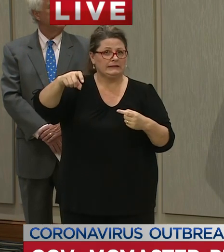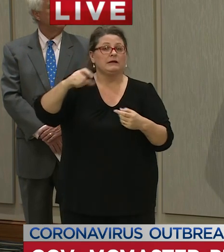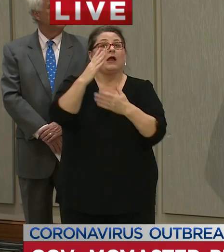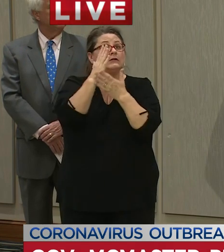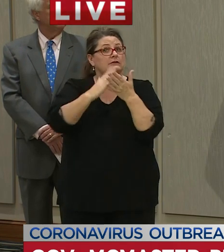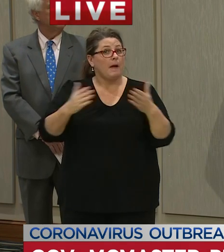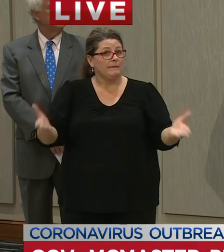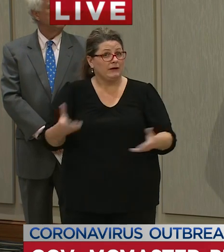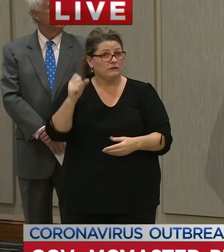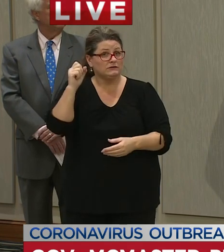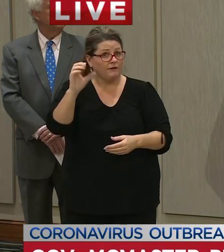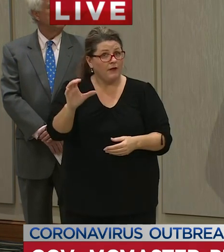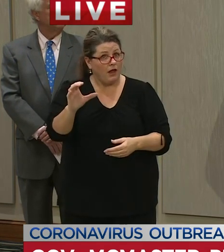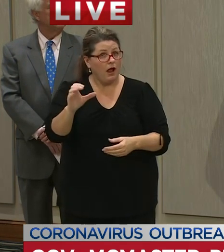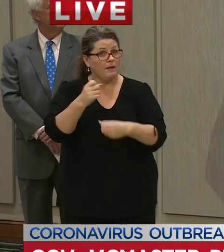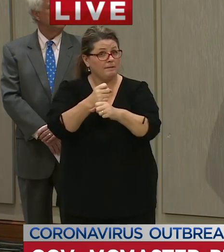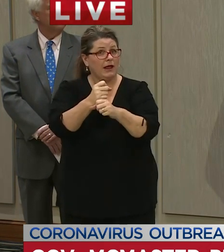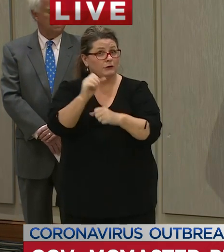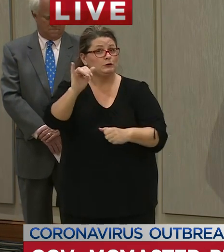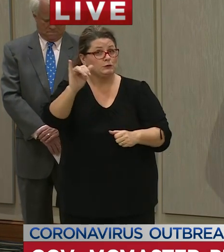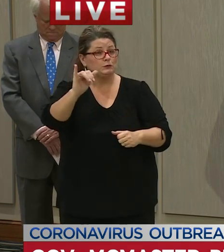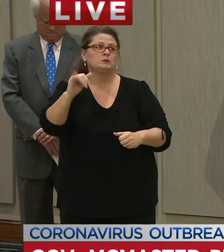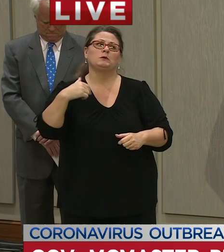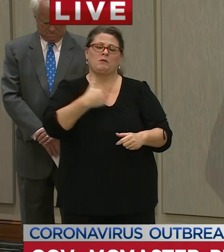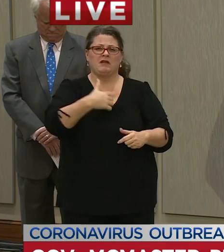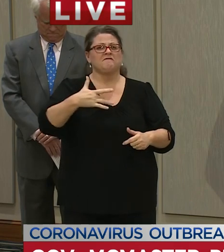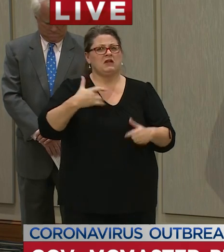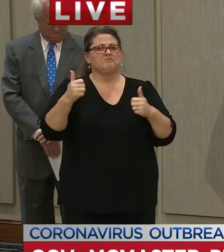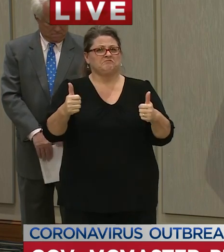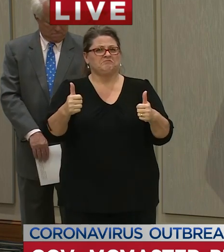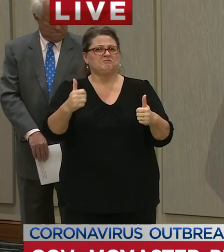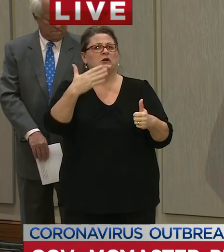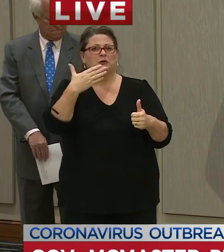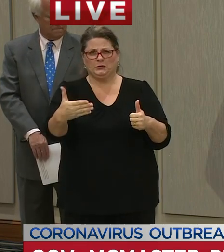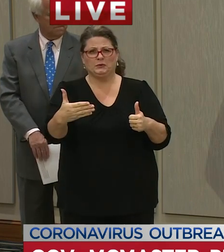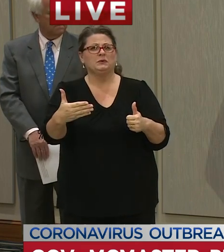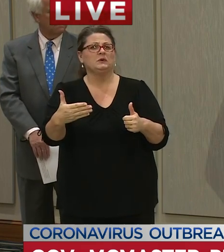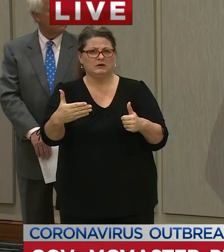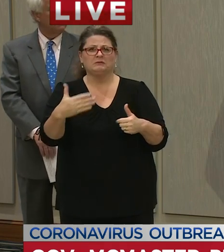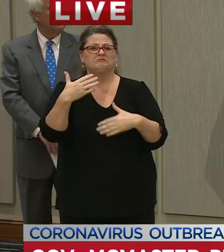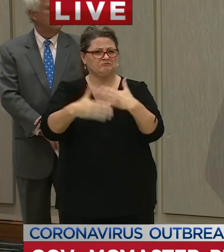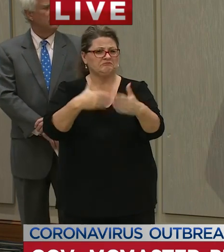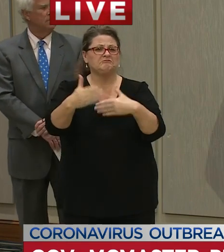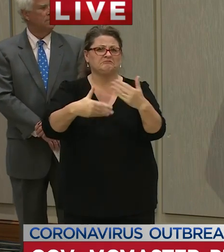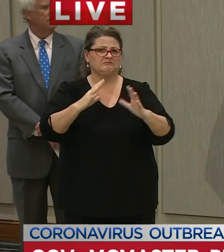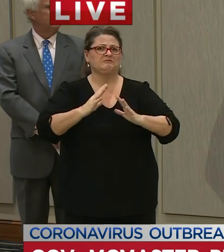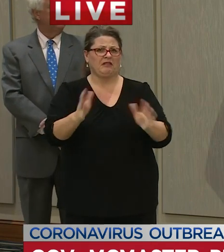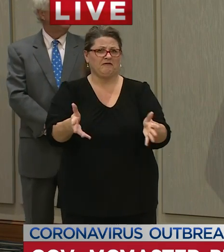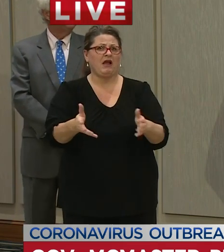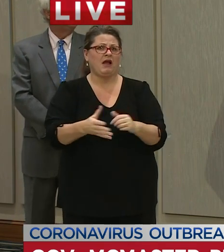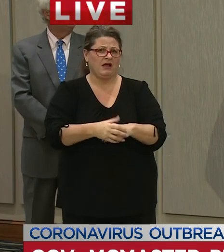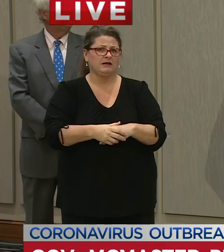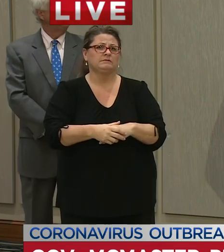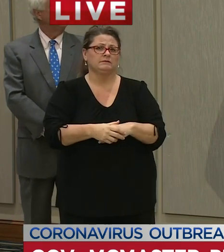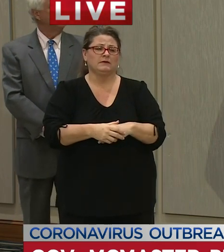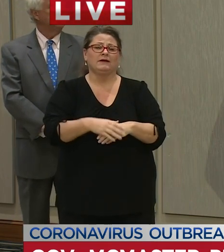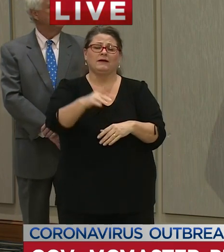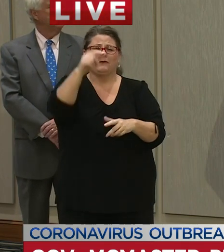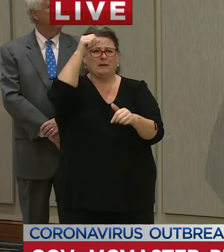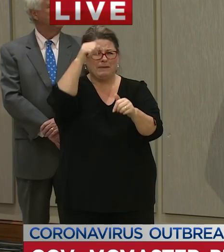right here in South Carolina so we're we're in a good position to do this again contact